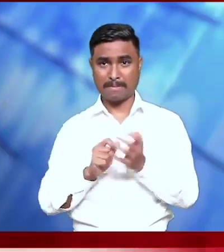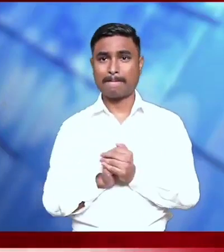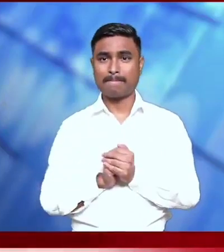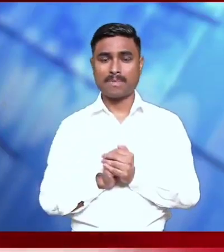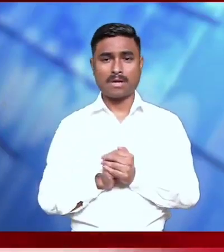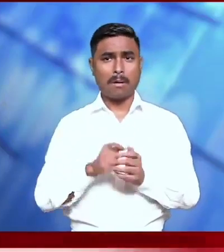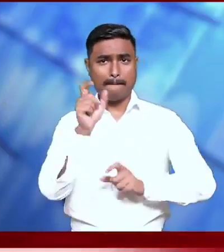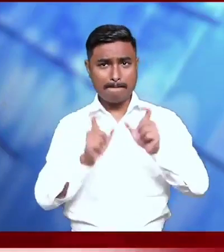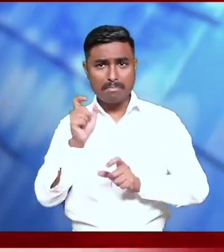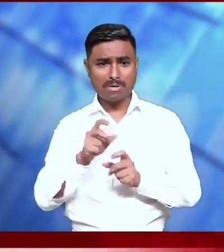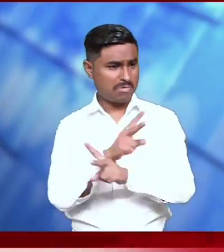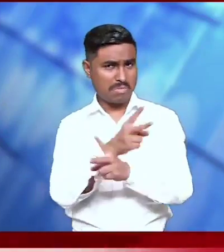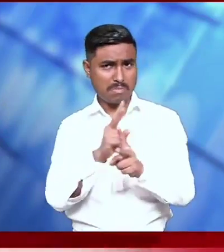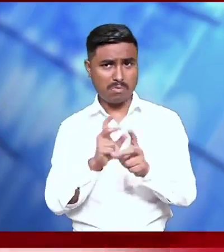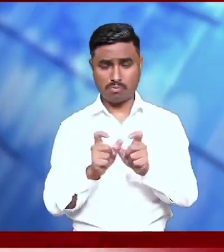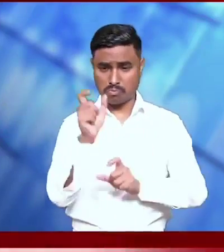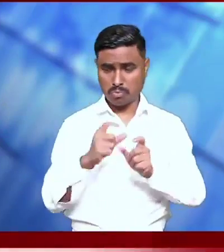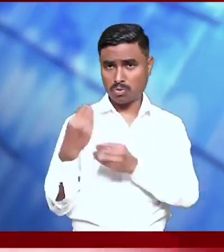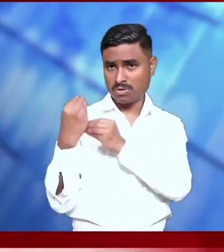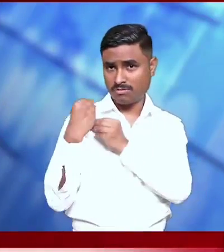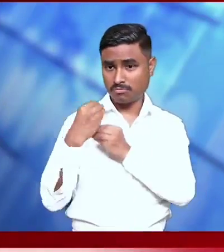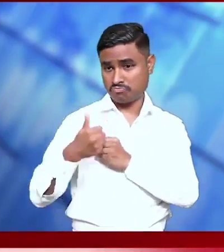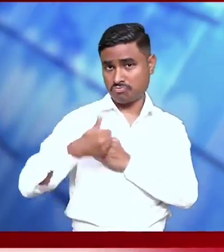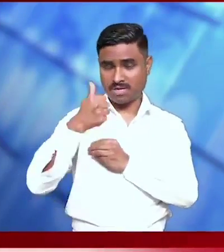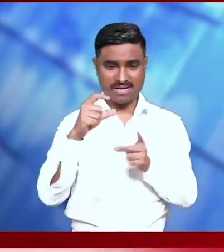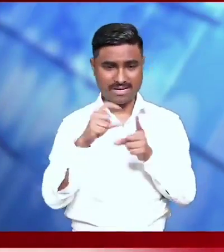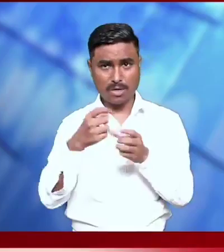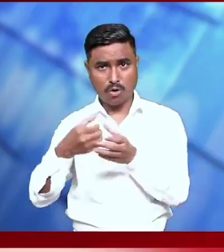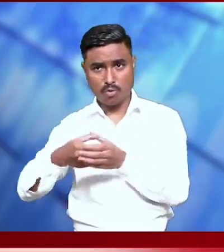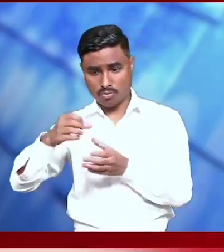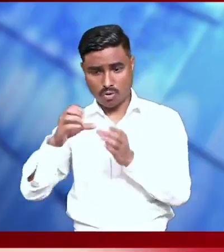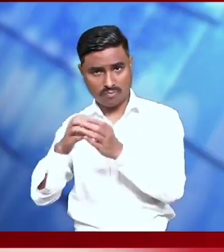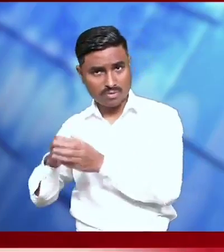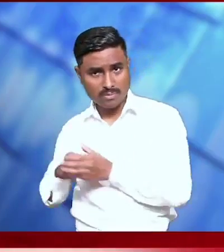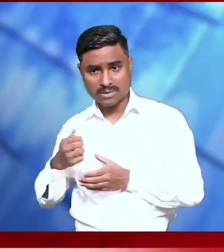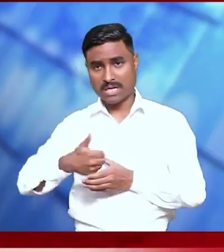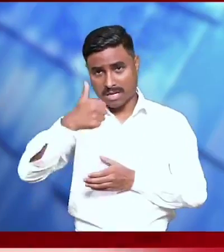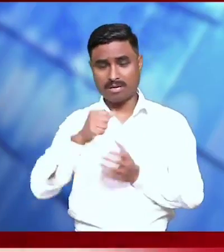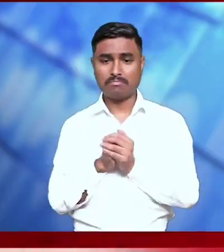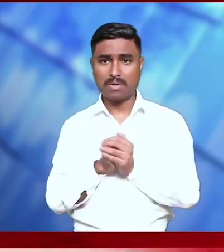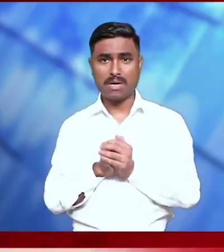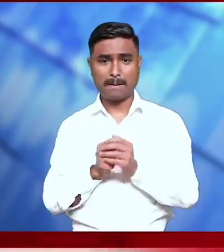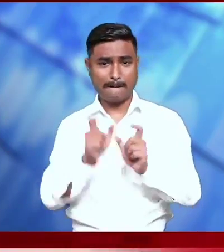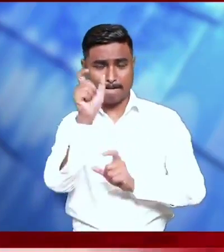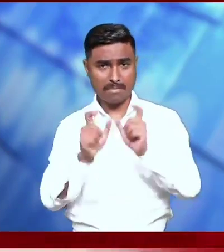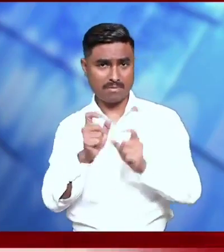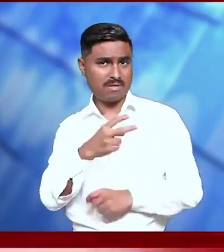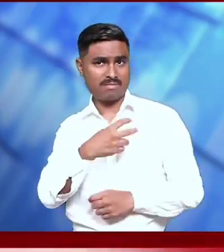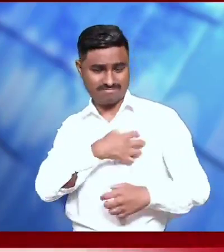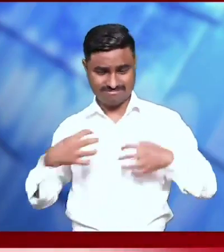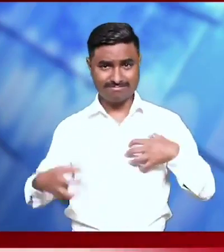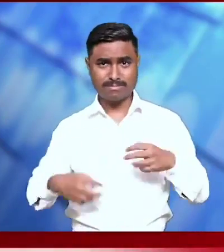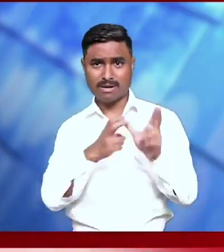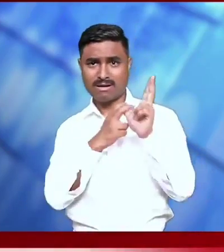Karmadi Yutsu, other officers and staff of Tourism Department, representatives of the Indian Army, students